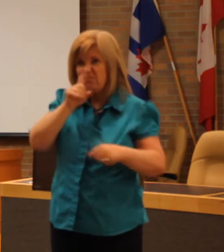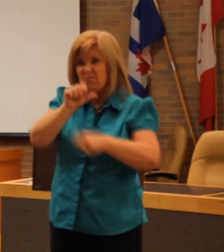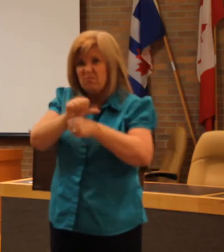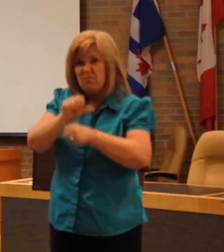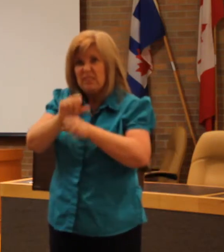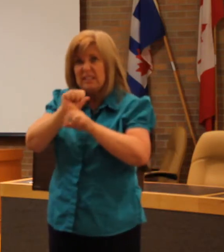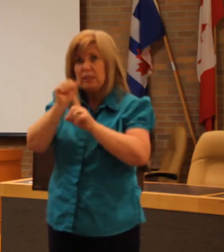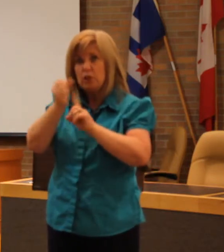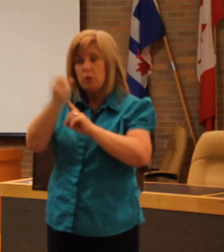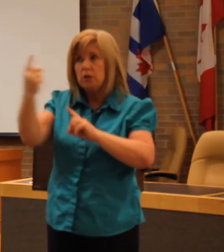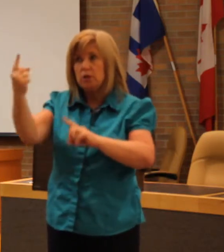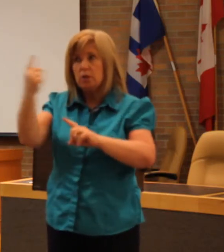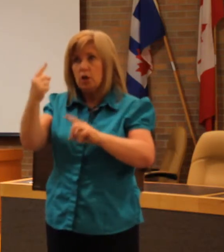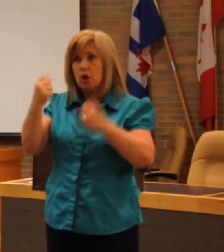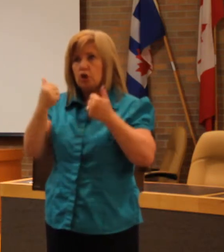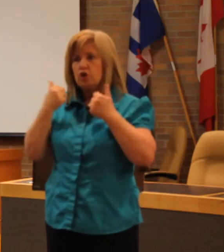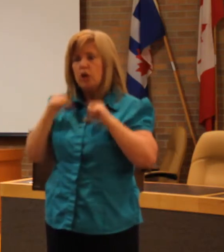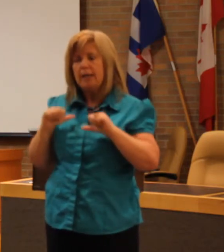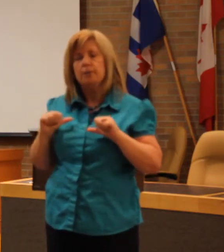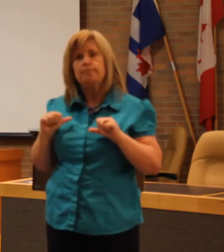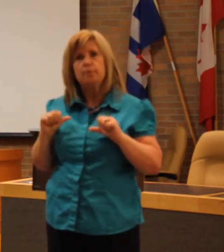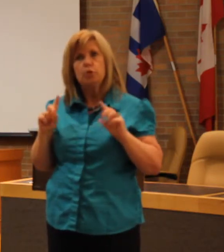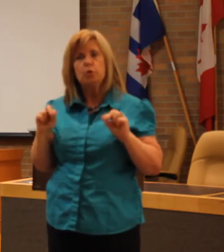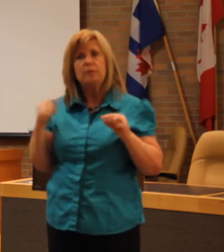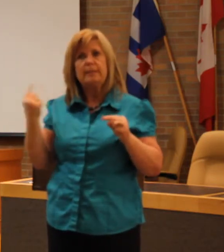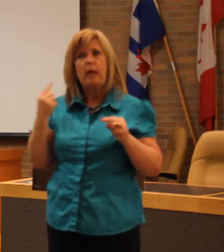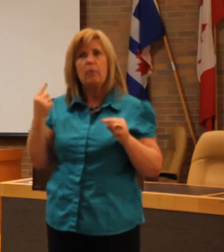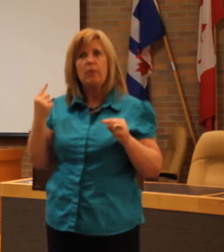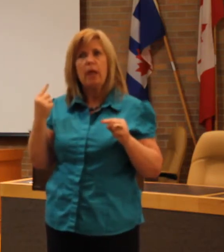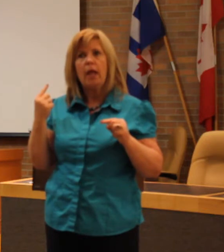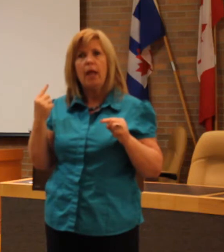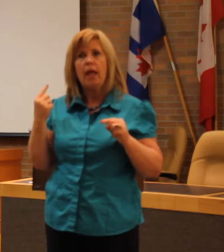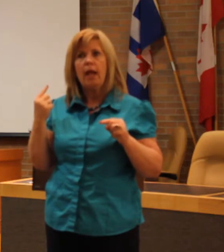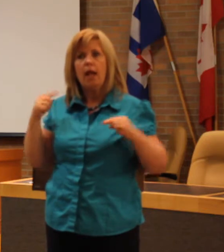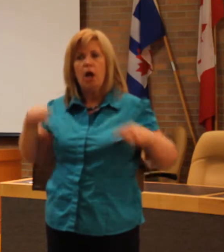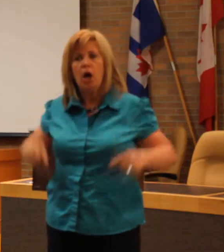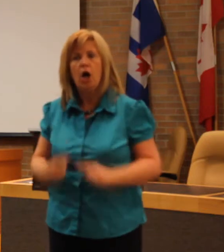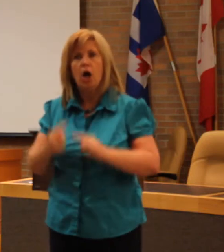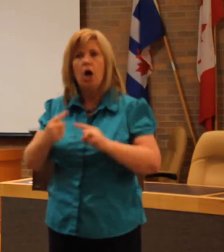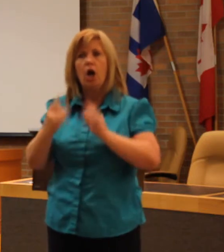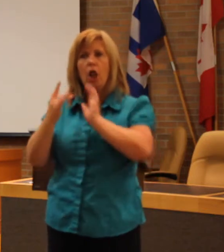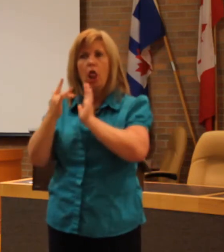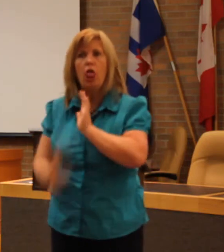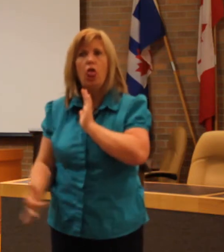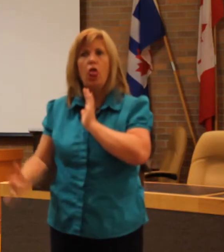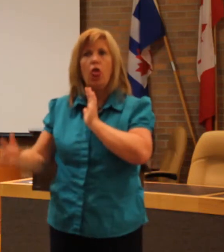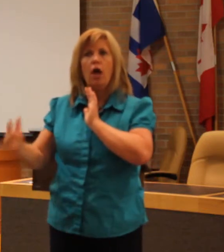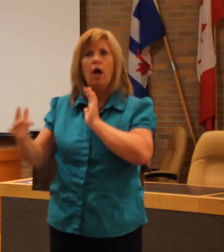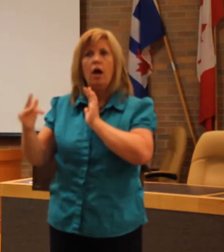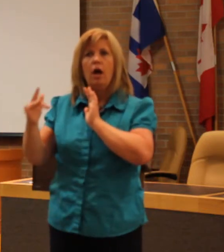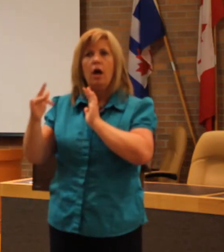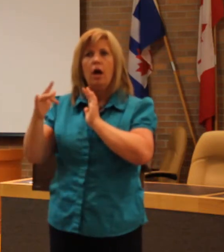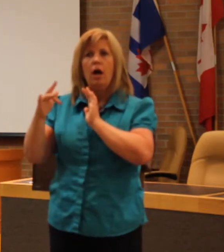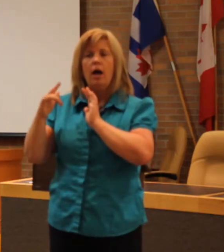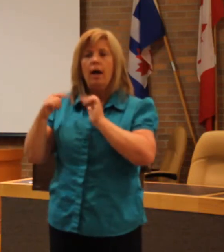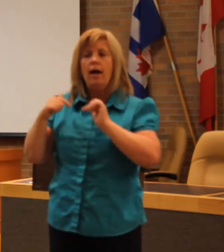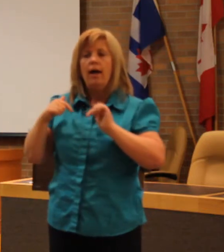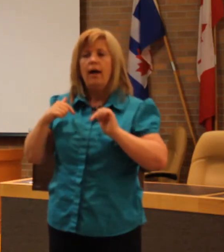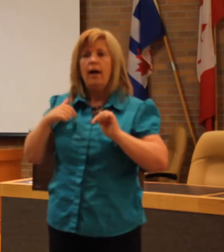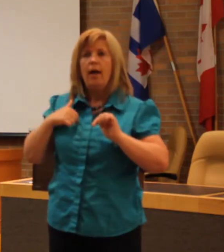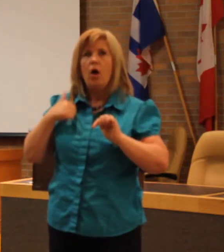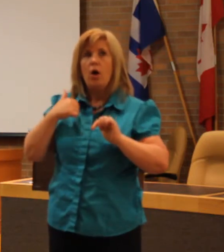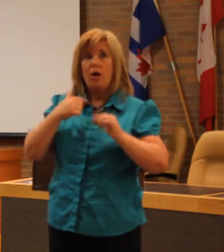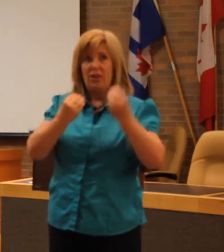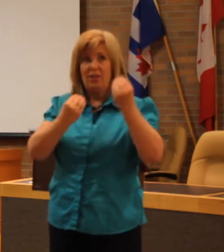caregiver was trying to cause a consumer harm, or somebody they were caring for harm, we're often taught